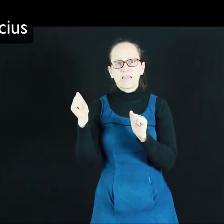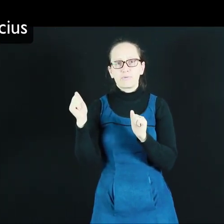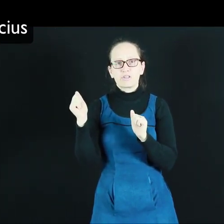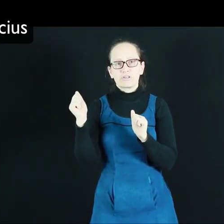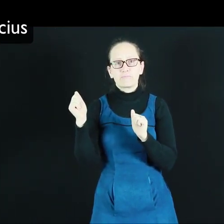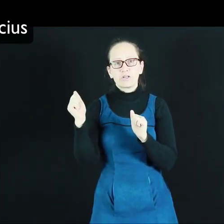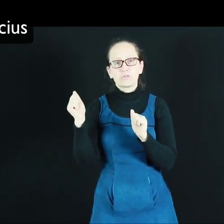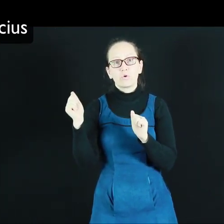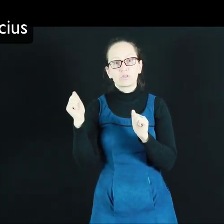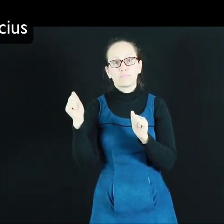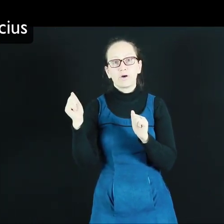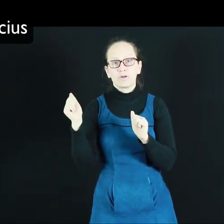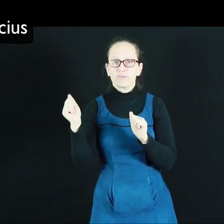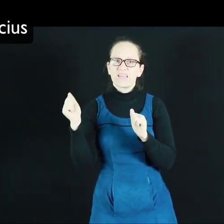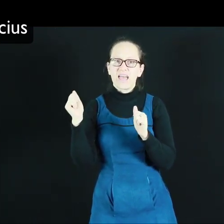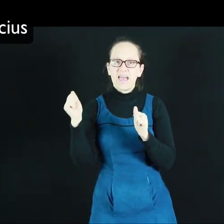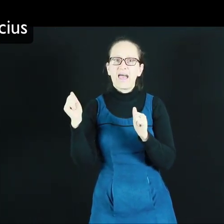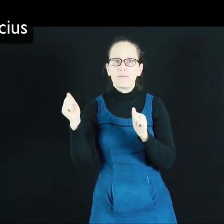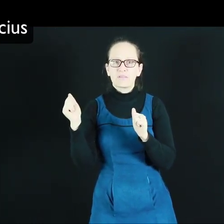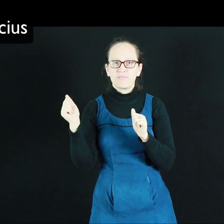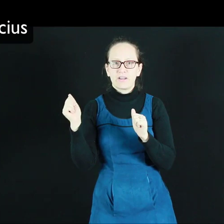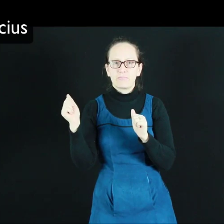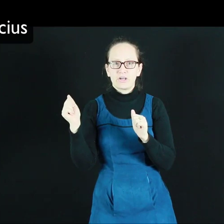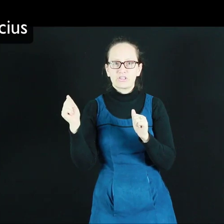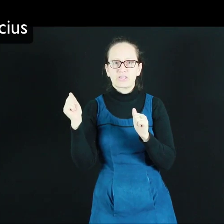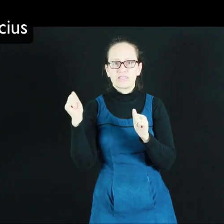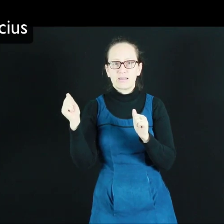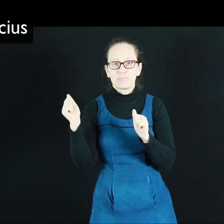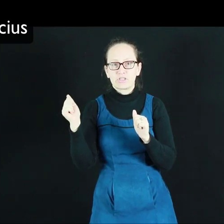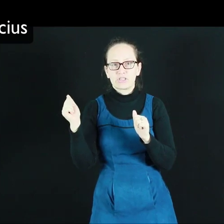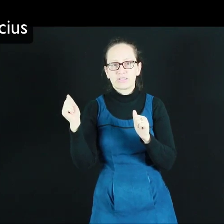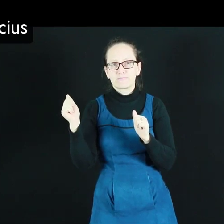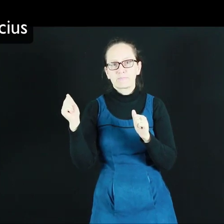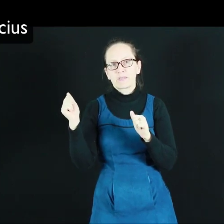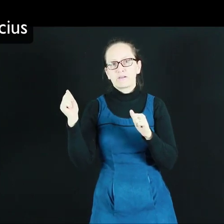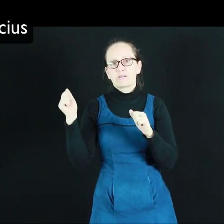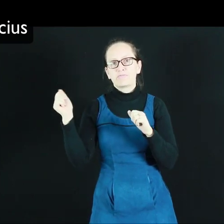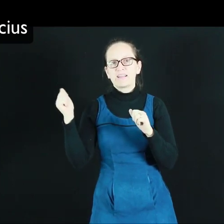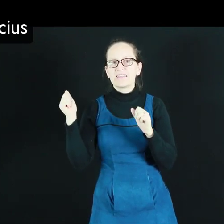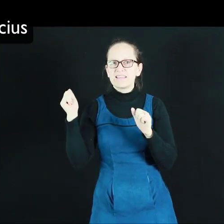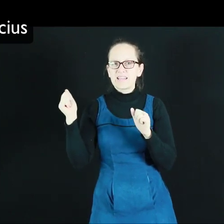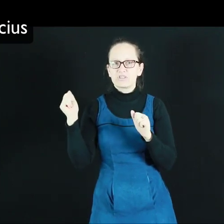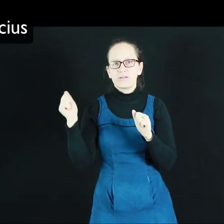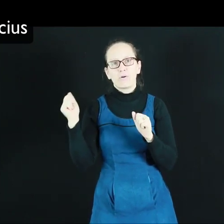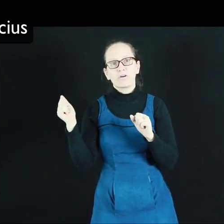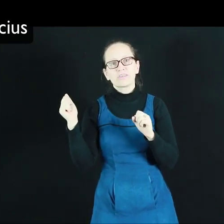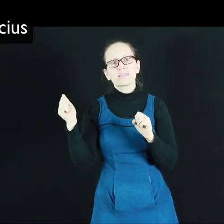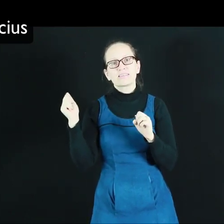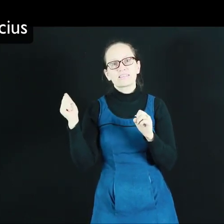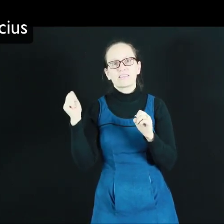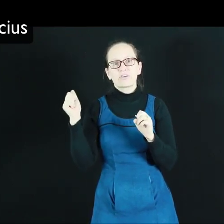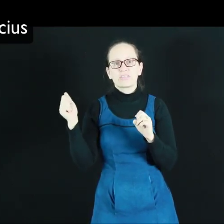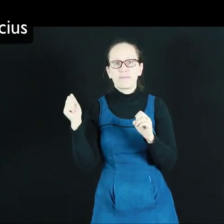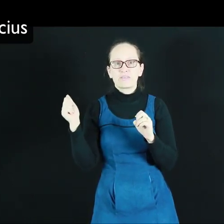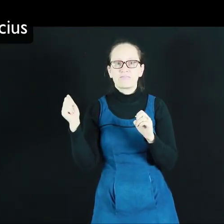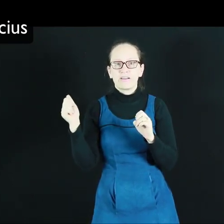temperature at which water boils at atmospheric pressures and temperatures. You'll find it is actually important that it's at those atmospheric